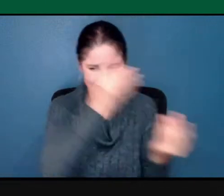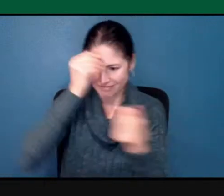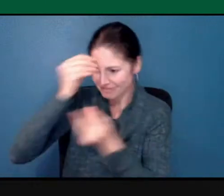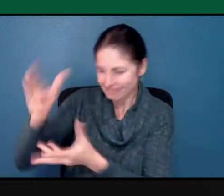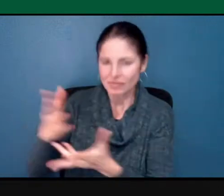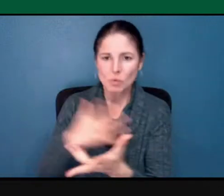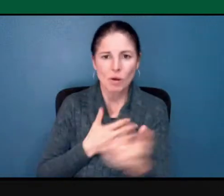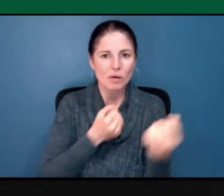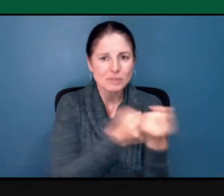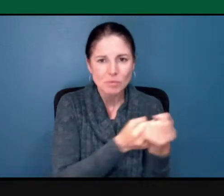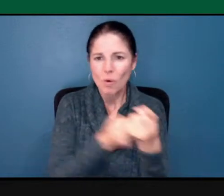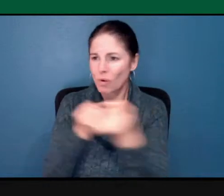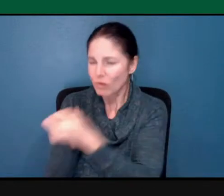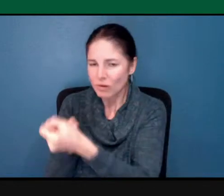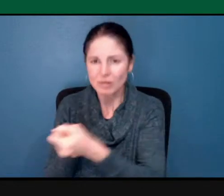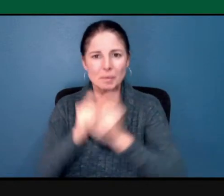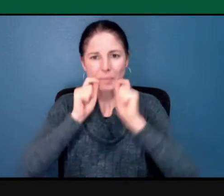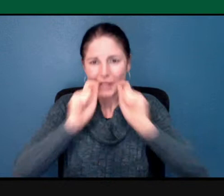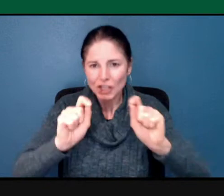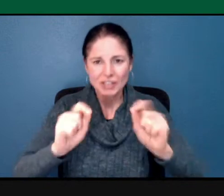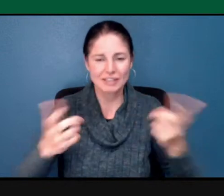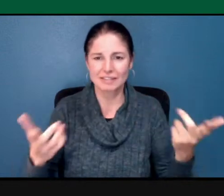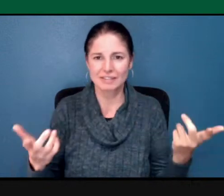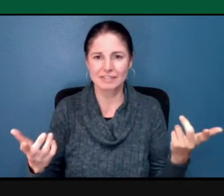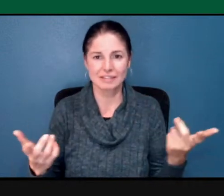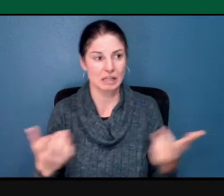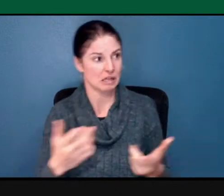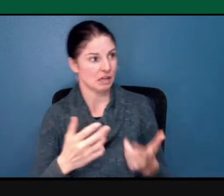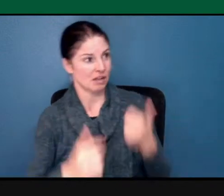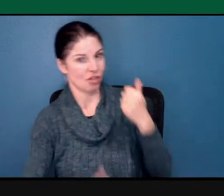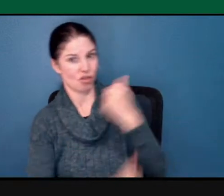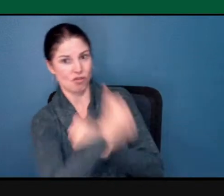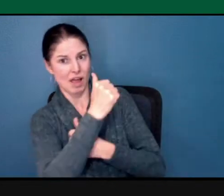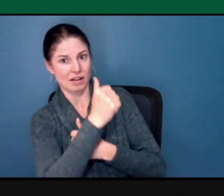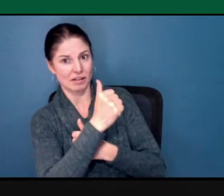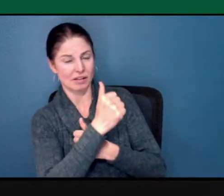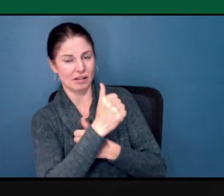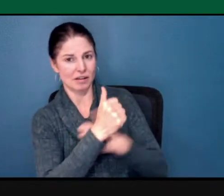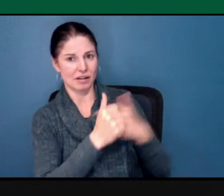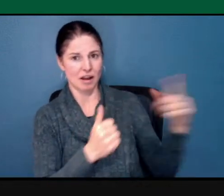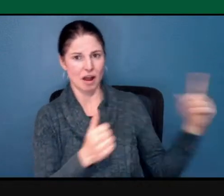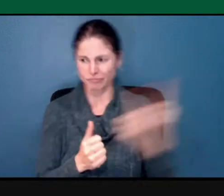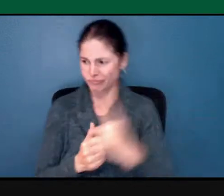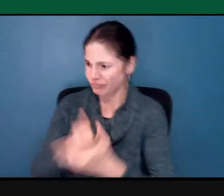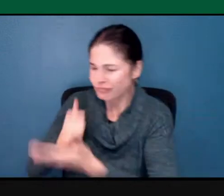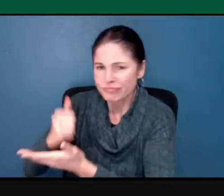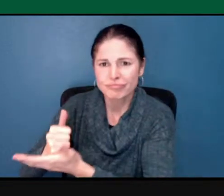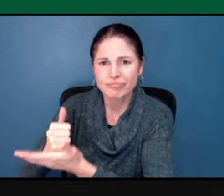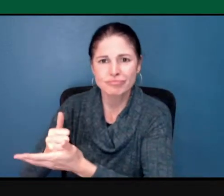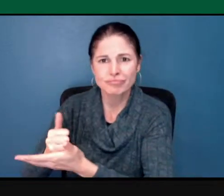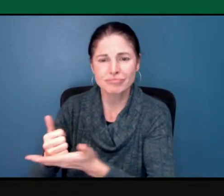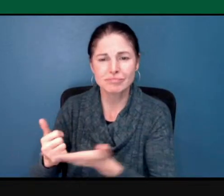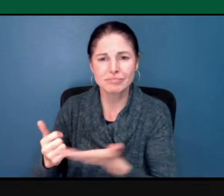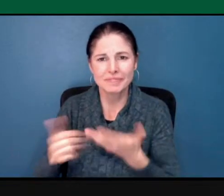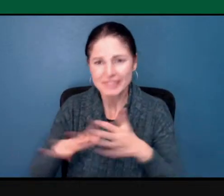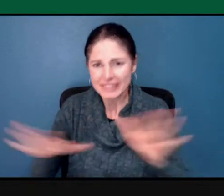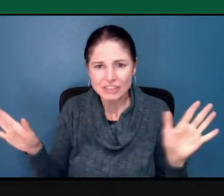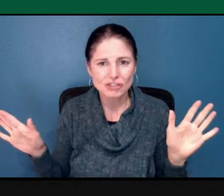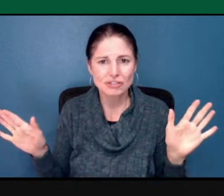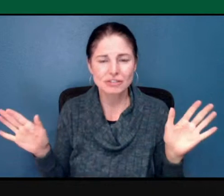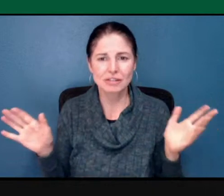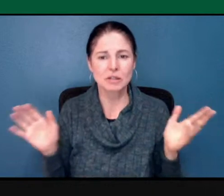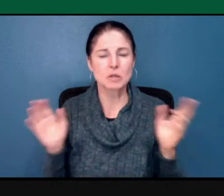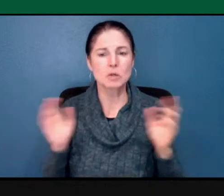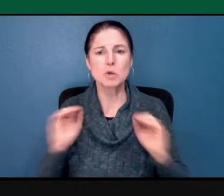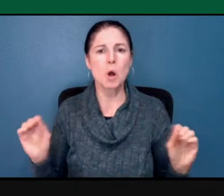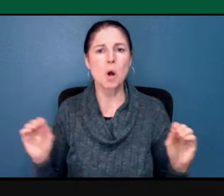whenever any of us is threatened with hate or discrimination, no compromise